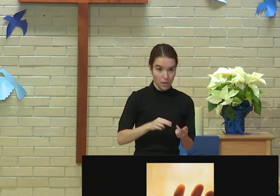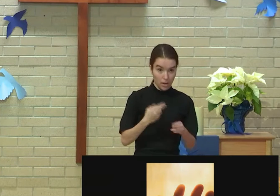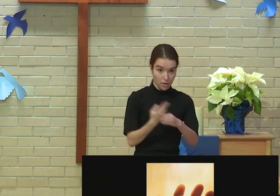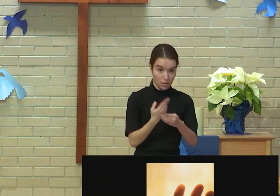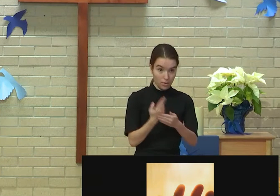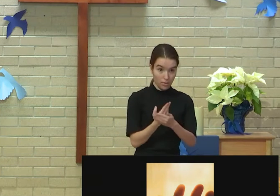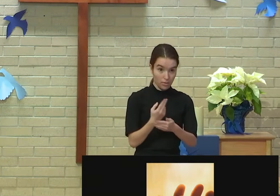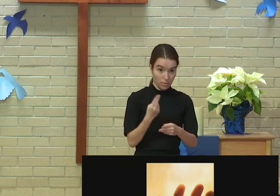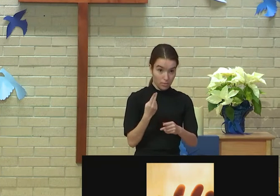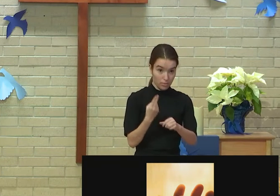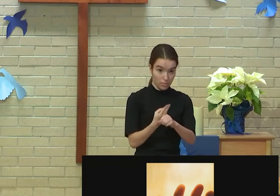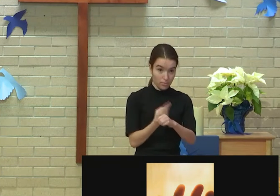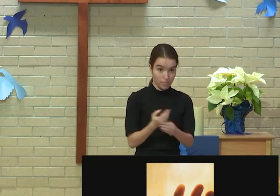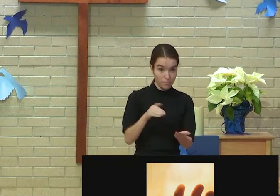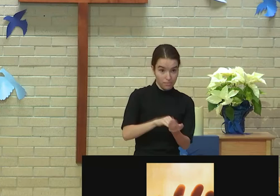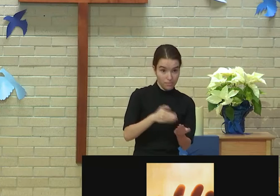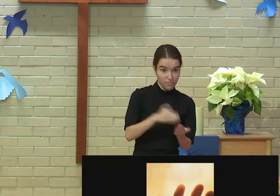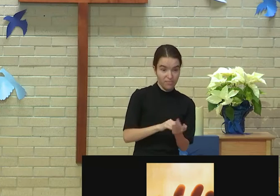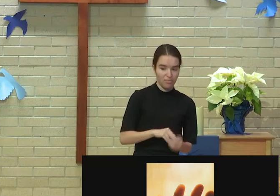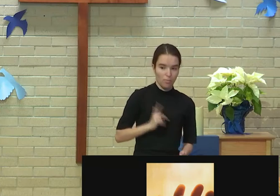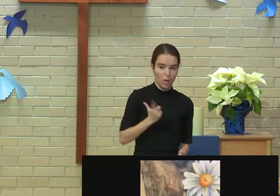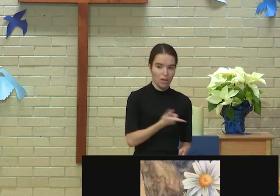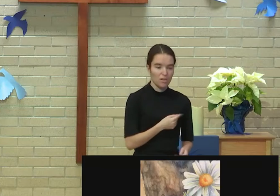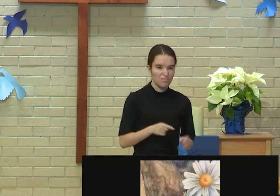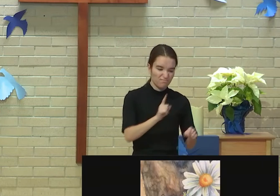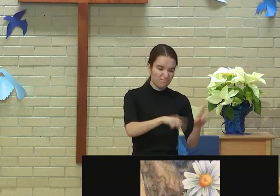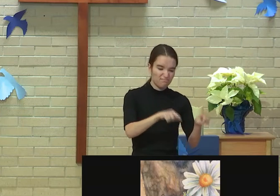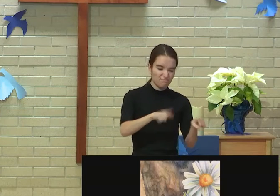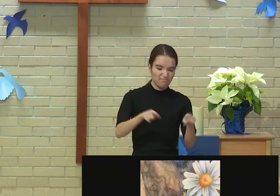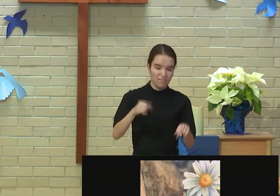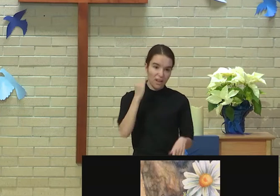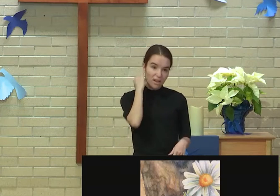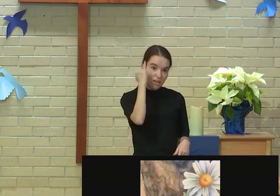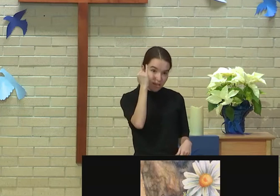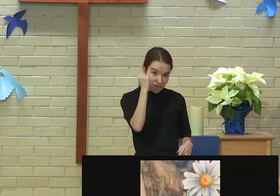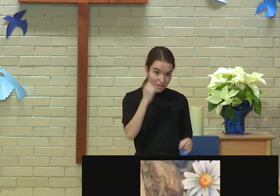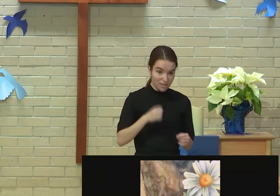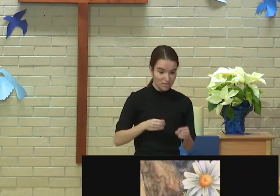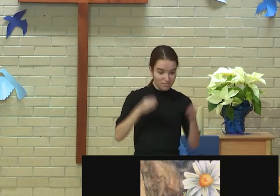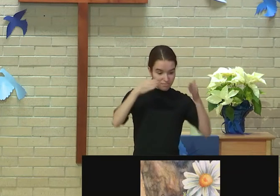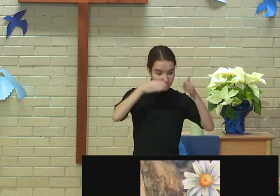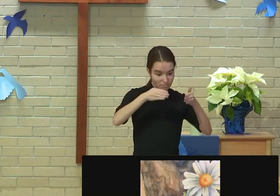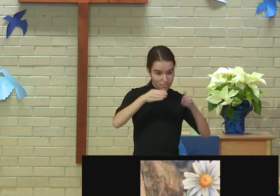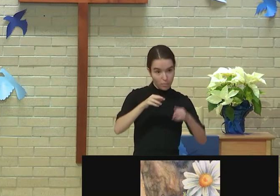All those are different manifestations of that sort of central word of recycled.